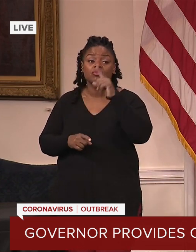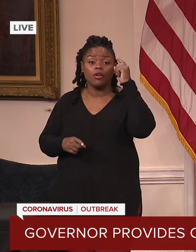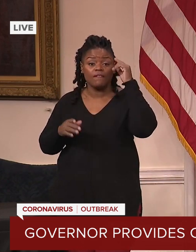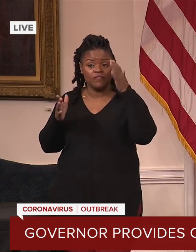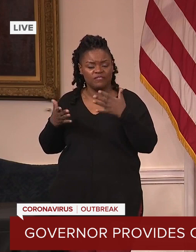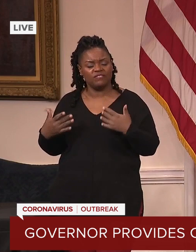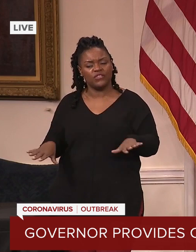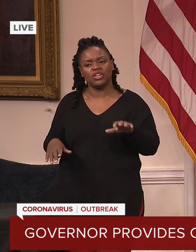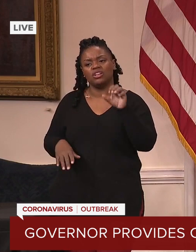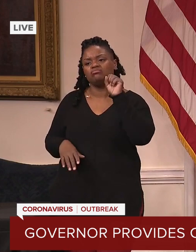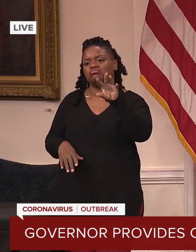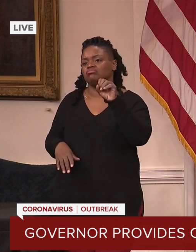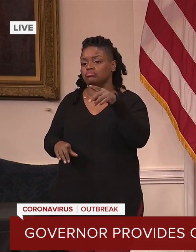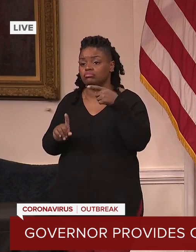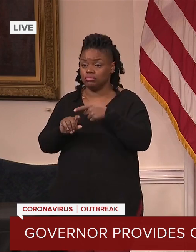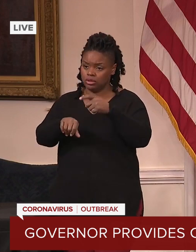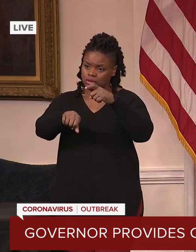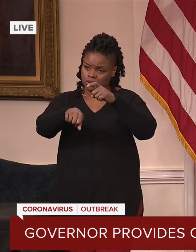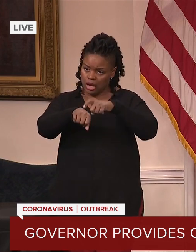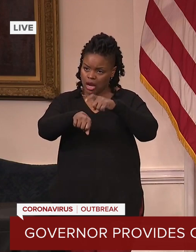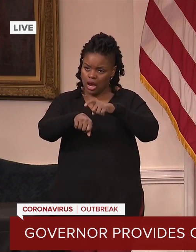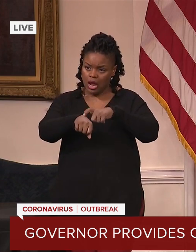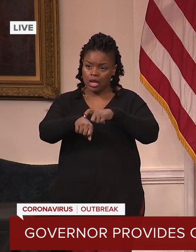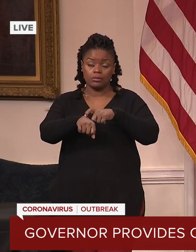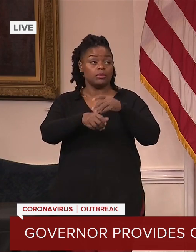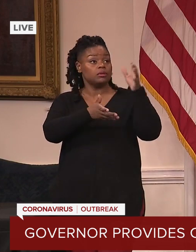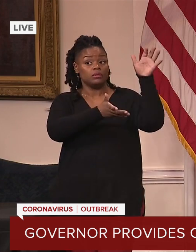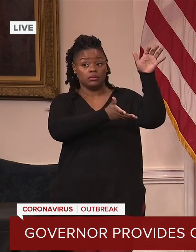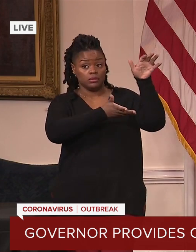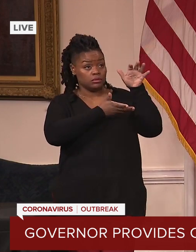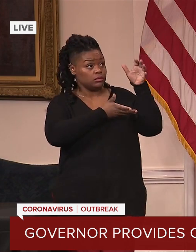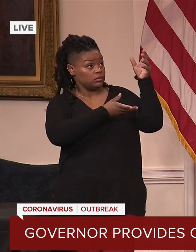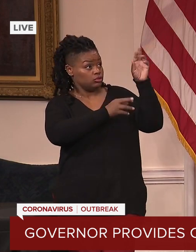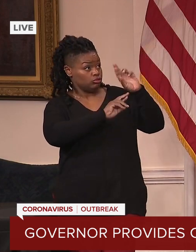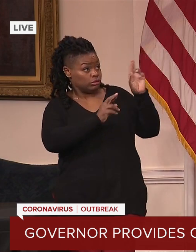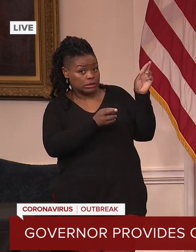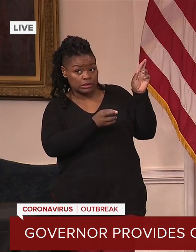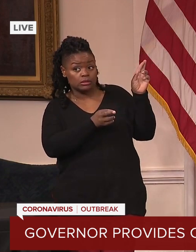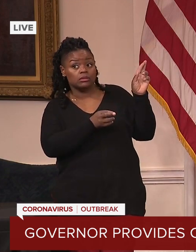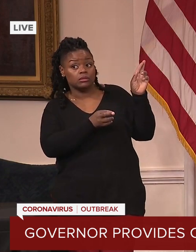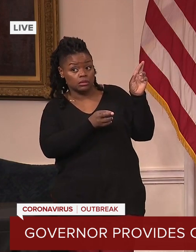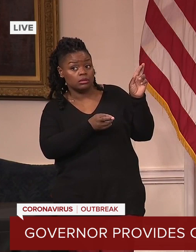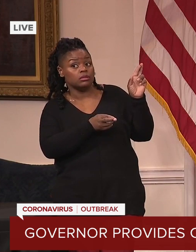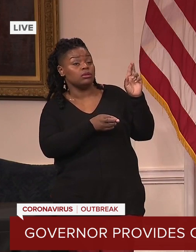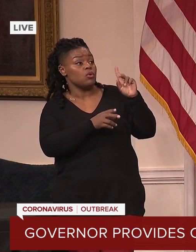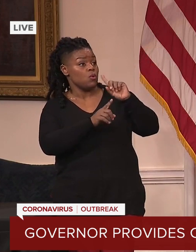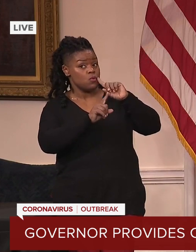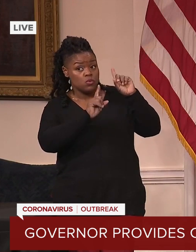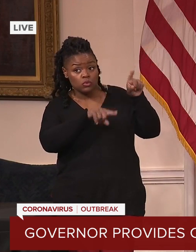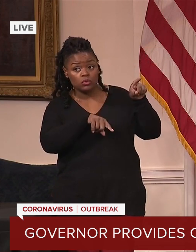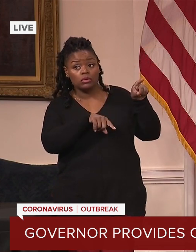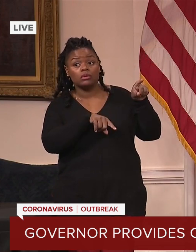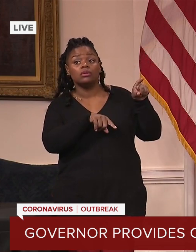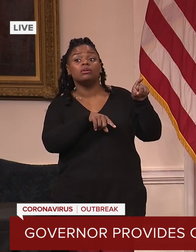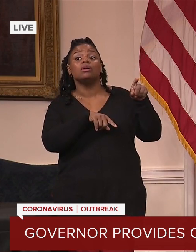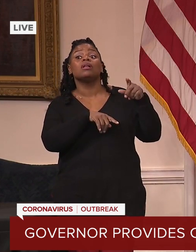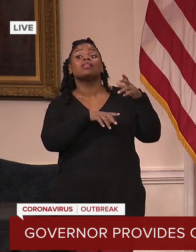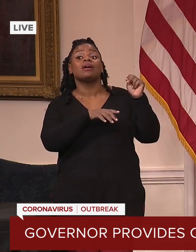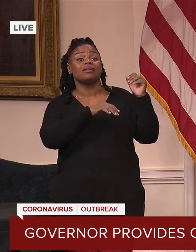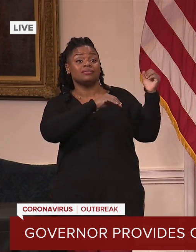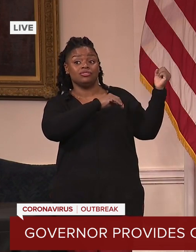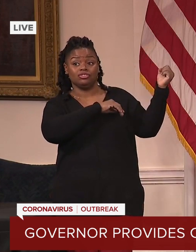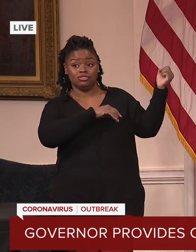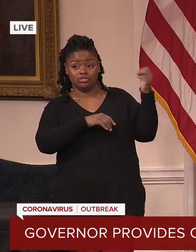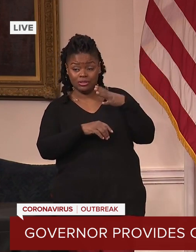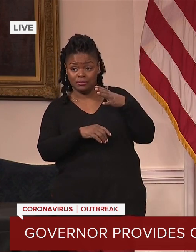some time from the time that they tell us that we have a vaccine allocation to when we order it. And then when it actually